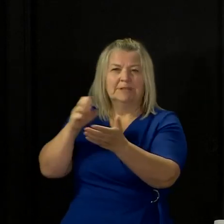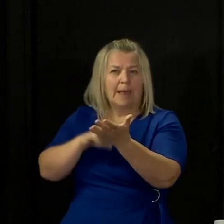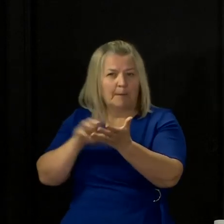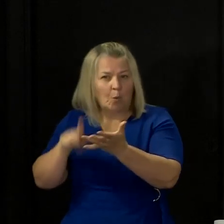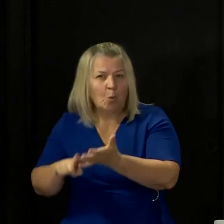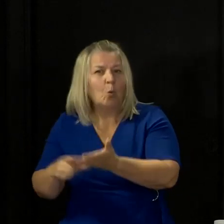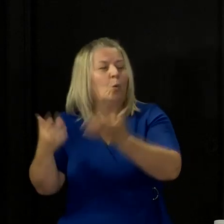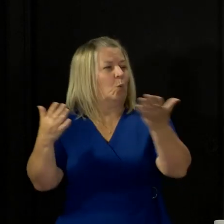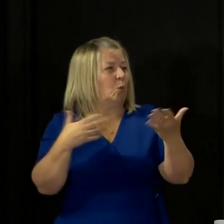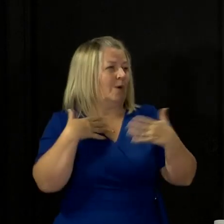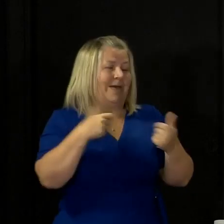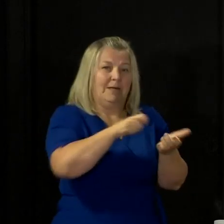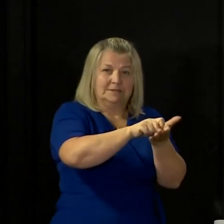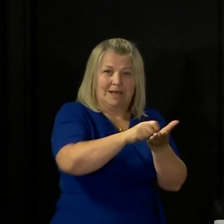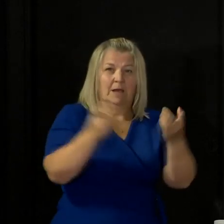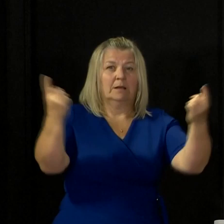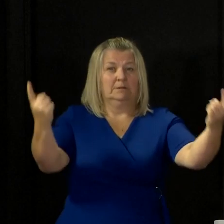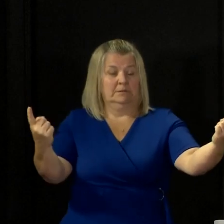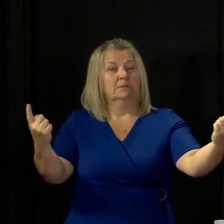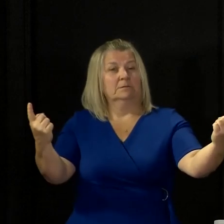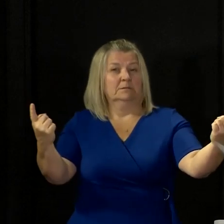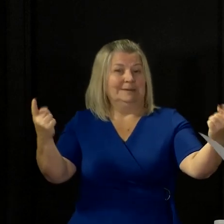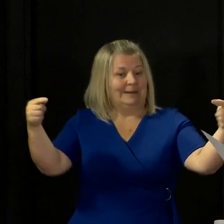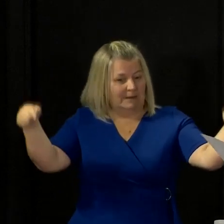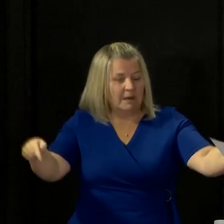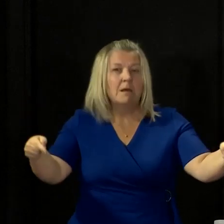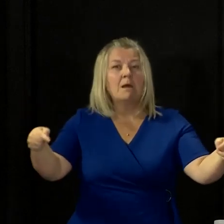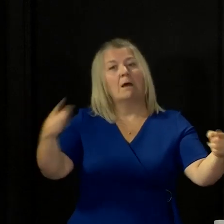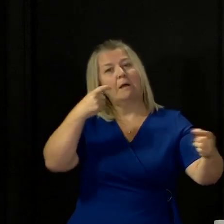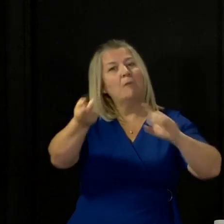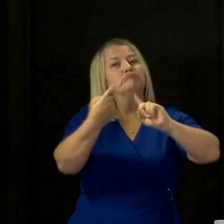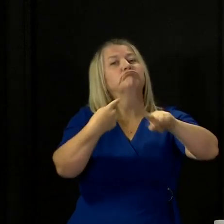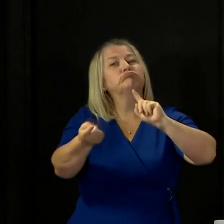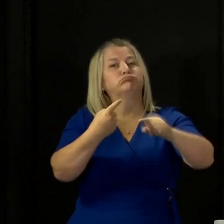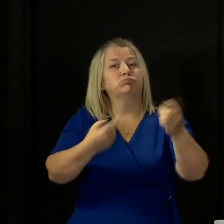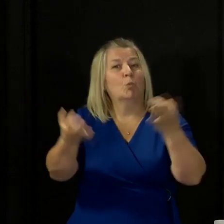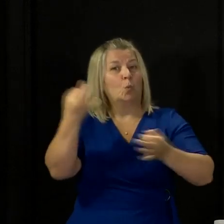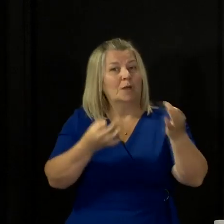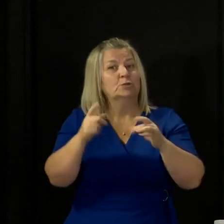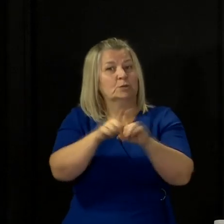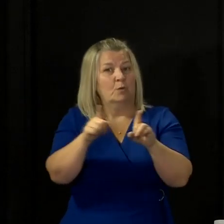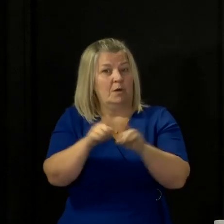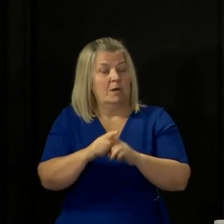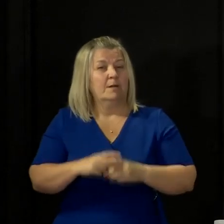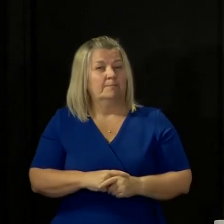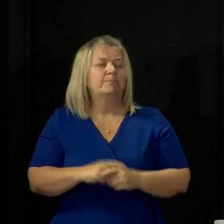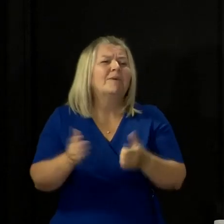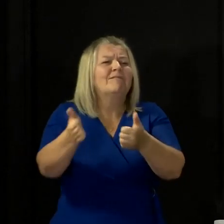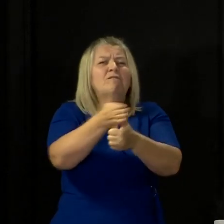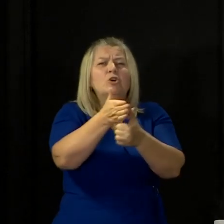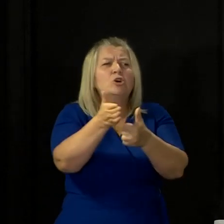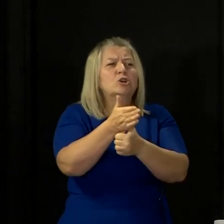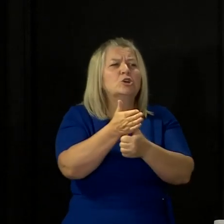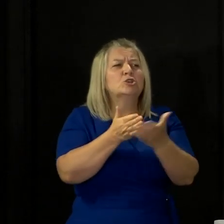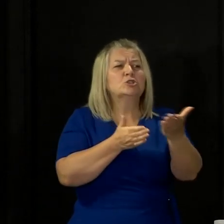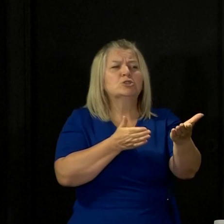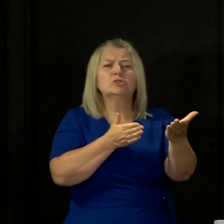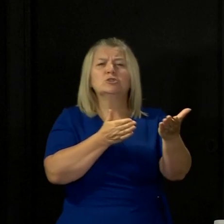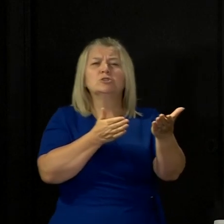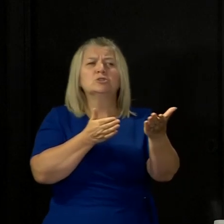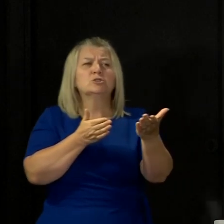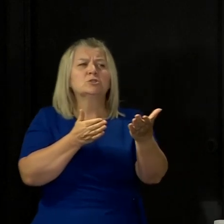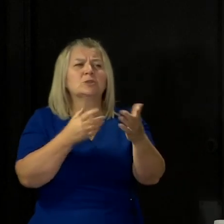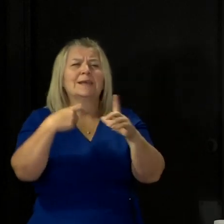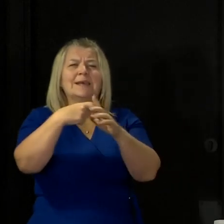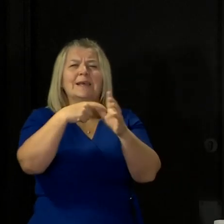are with me today in order to answer questions. But I'll go firstly for the first question